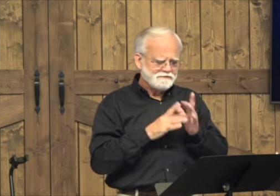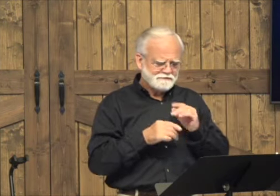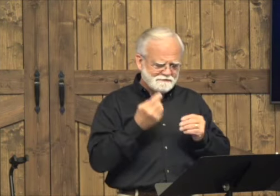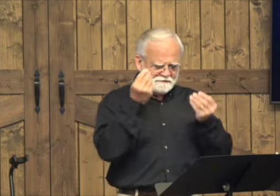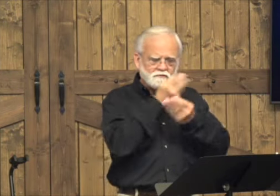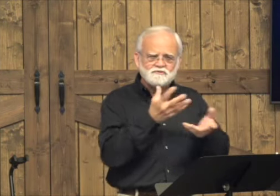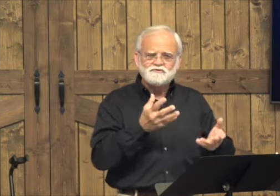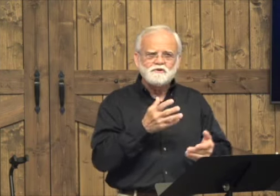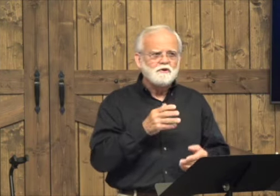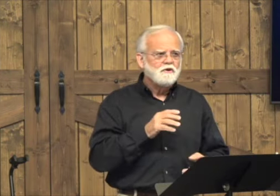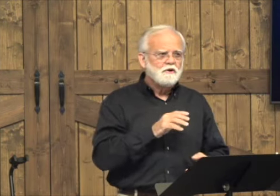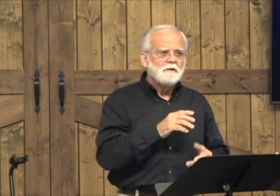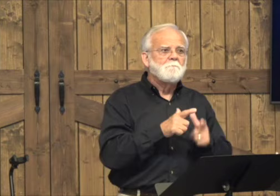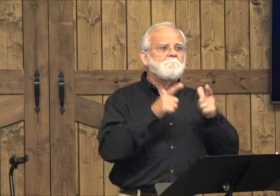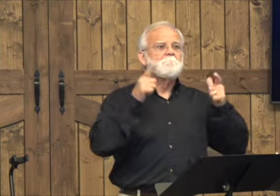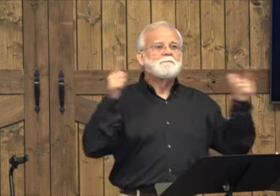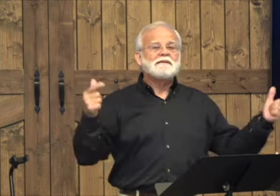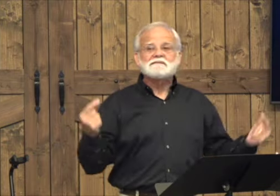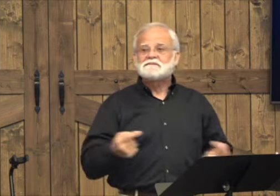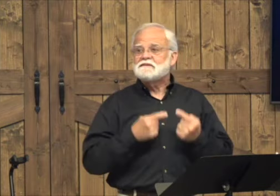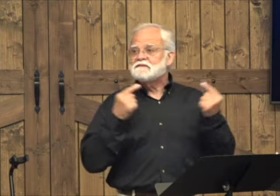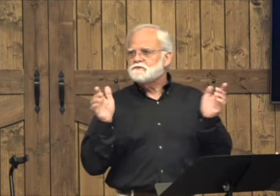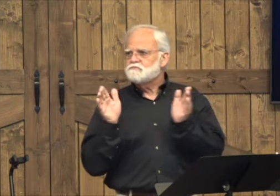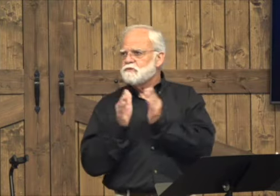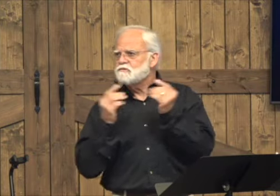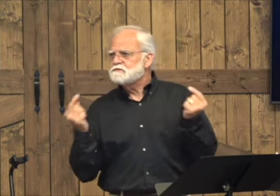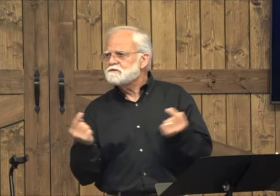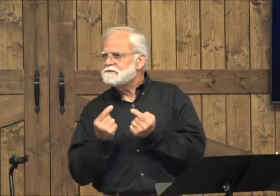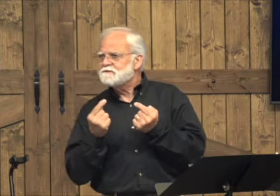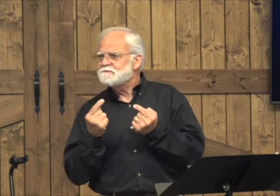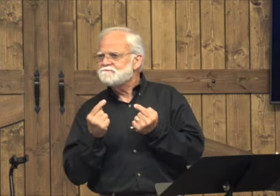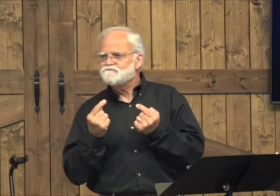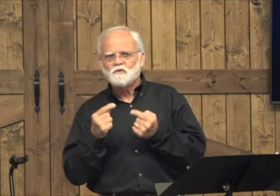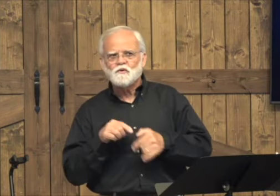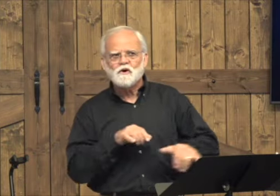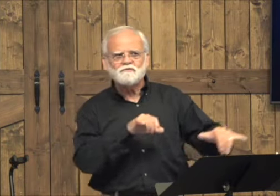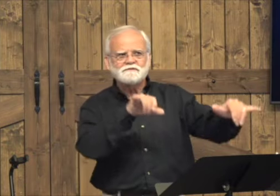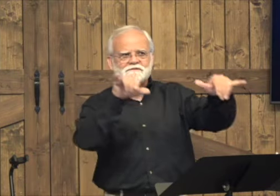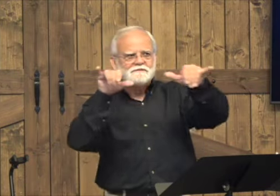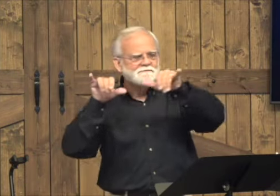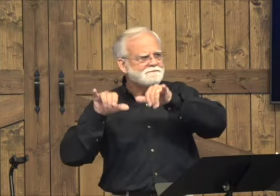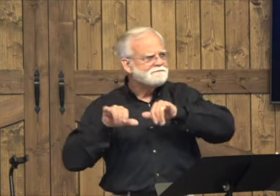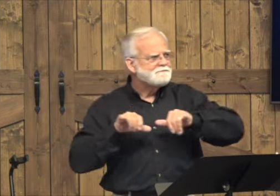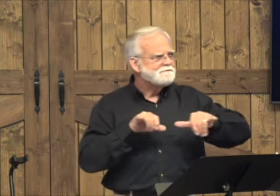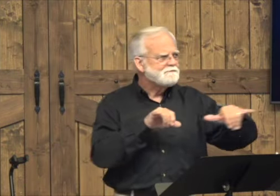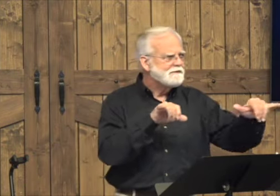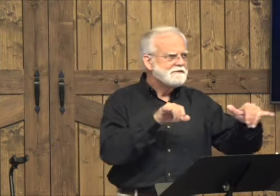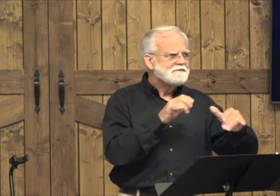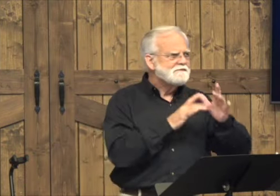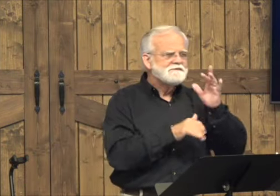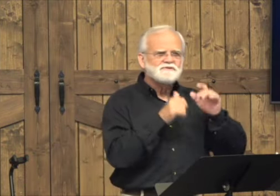Other people's sins are worse than that. You know, we don't look at sins on different levels.